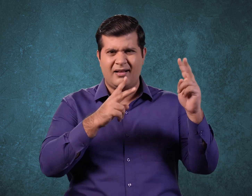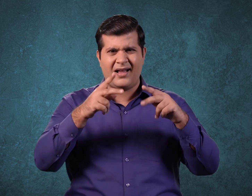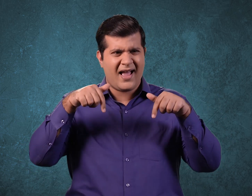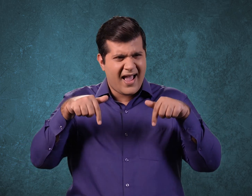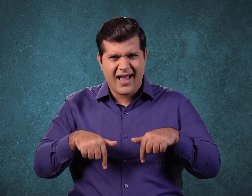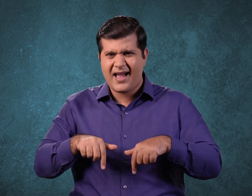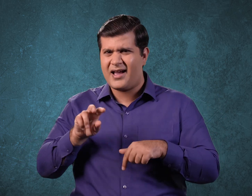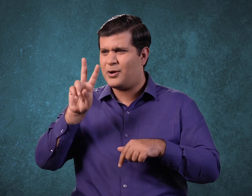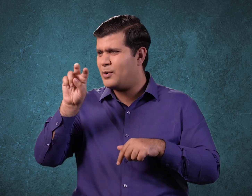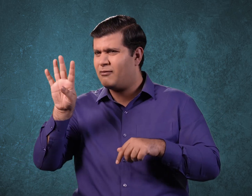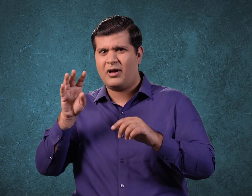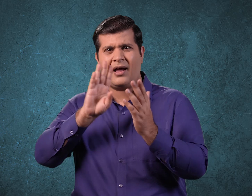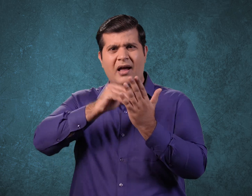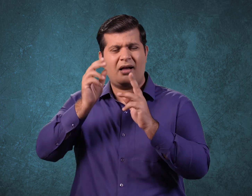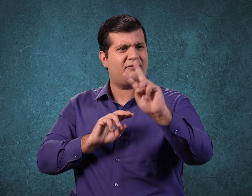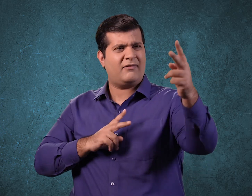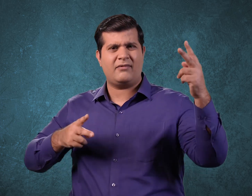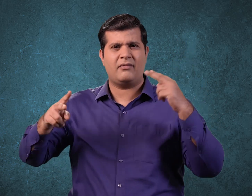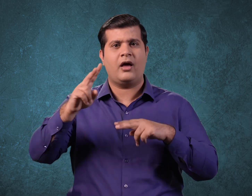Do you know the English calendar came into place?